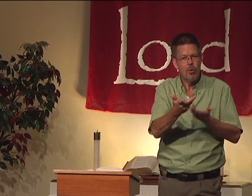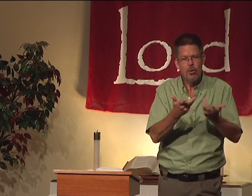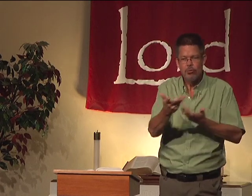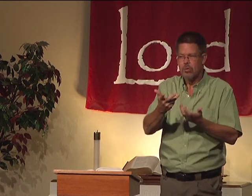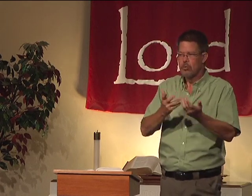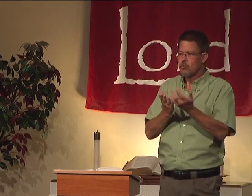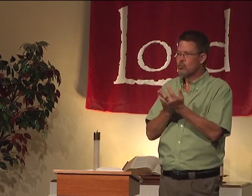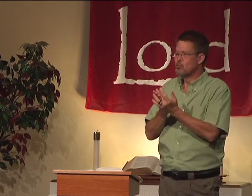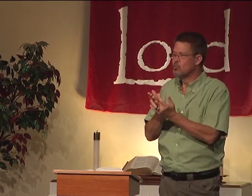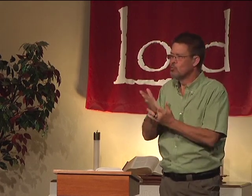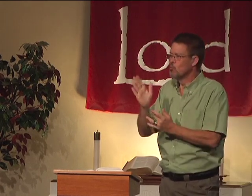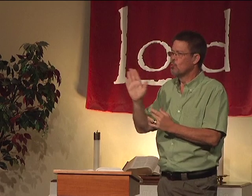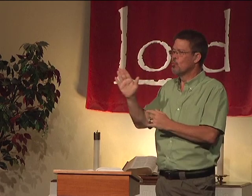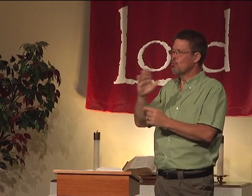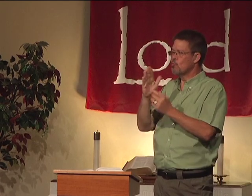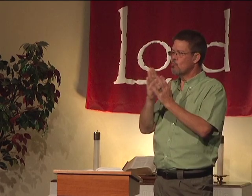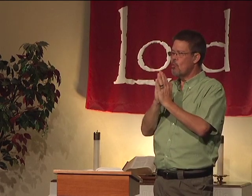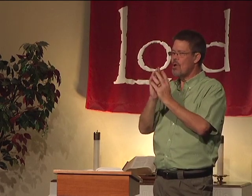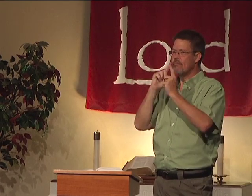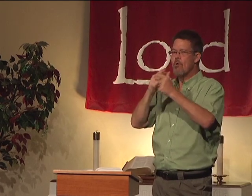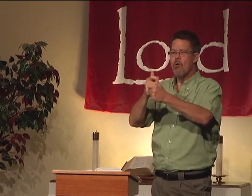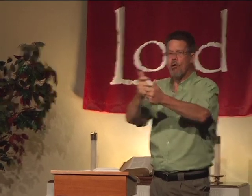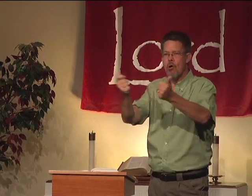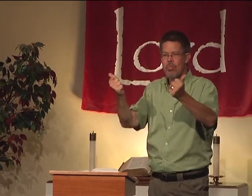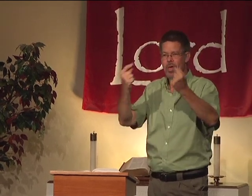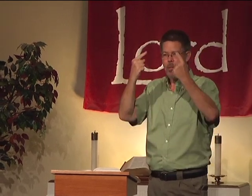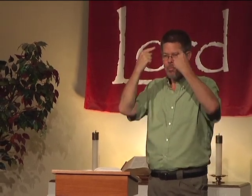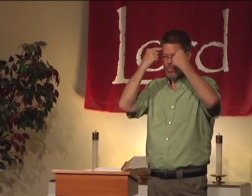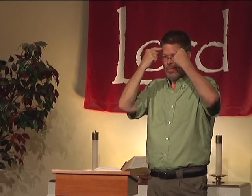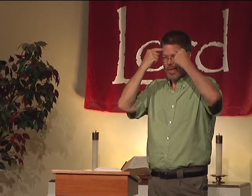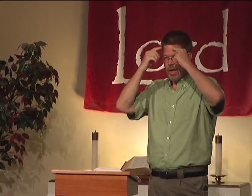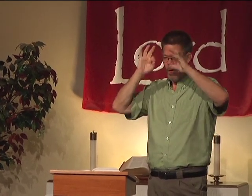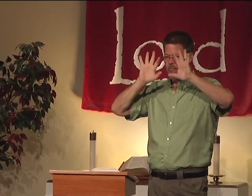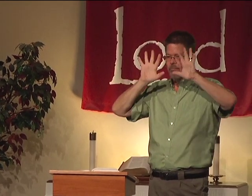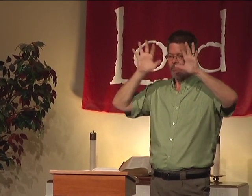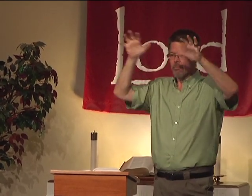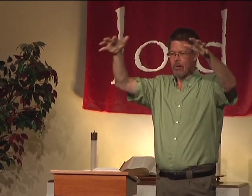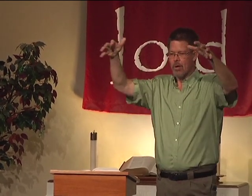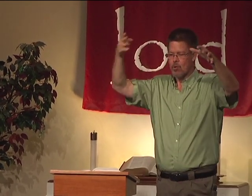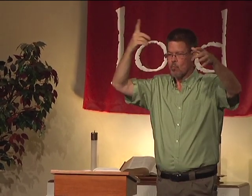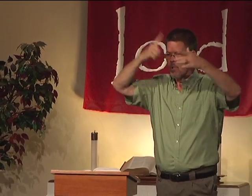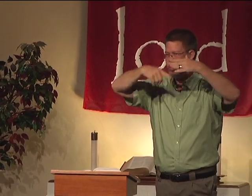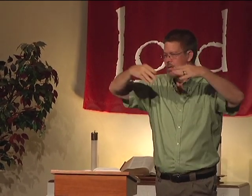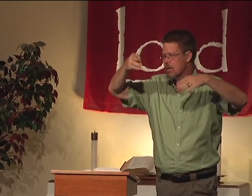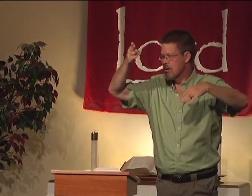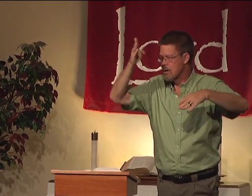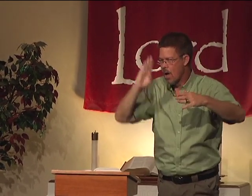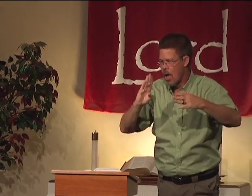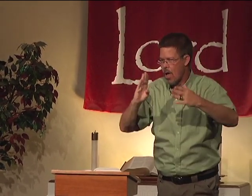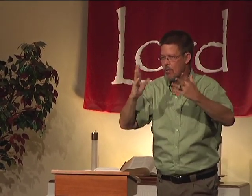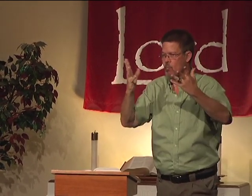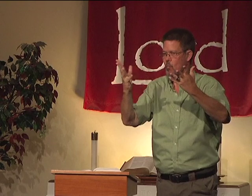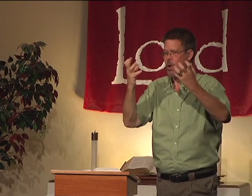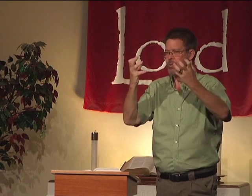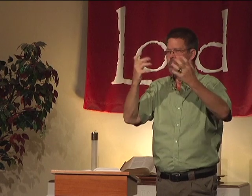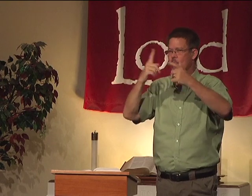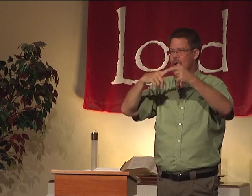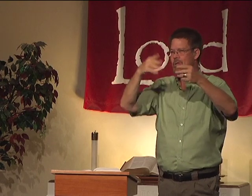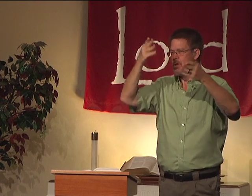But it's through interactions. It's through your prayer life about others. Thinking of those outside of ourselves. And what God